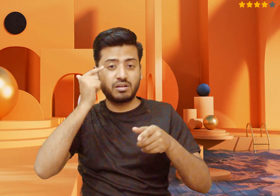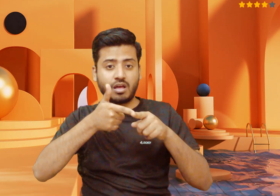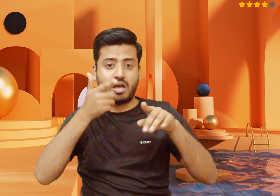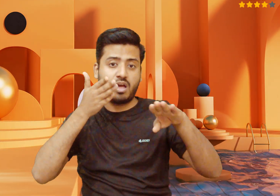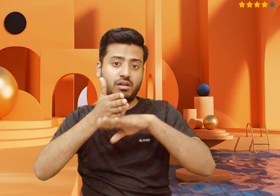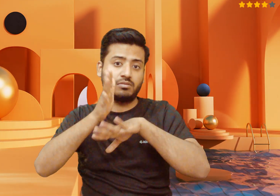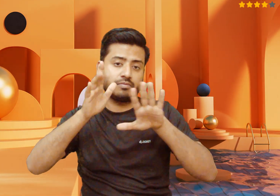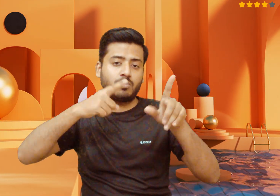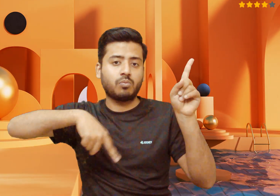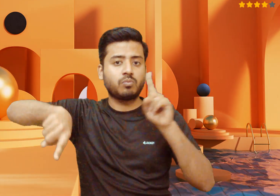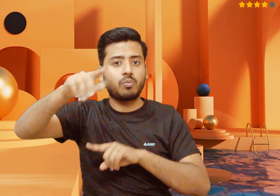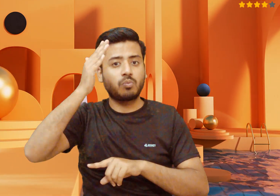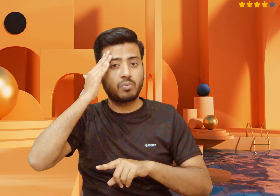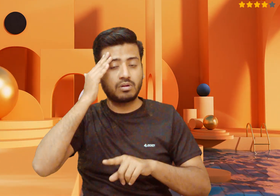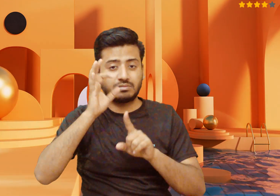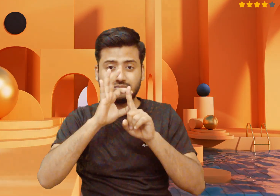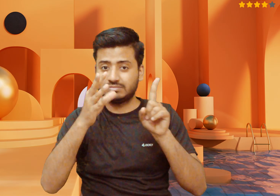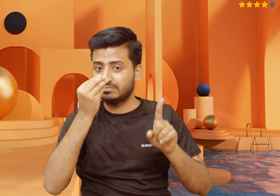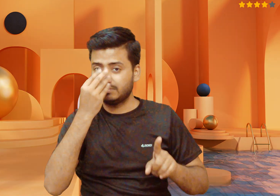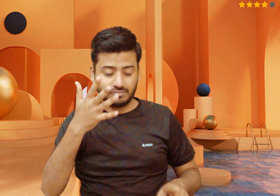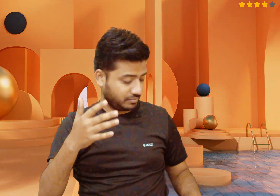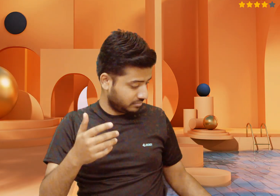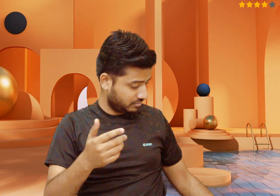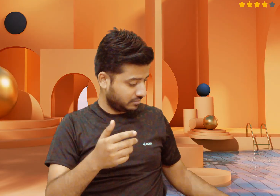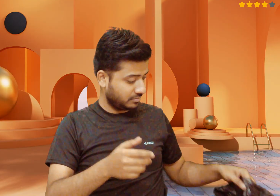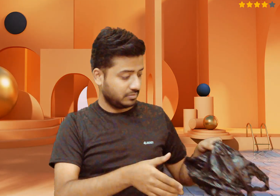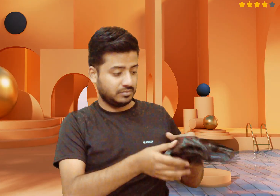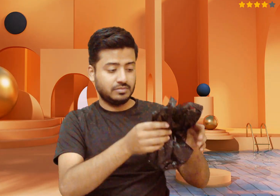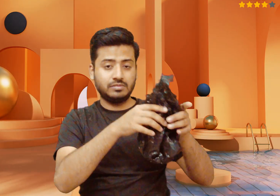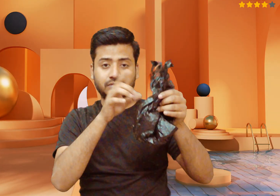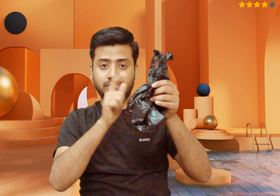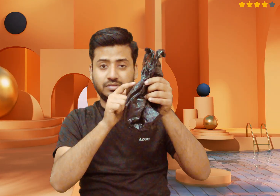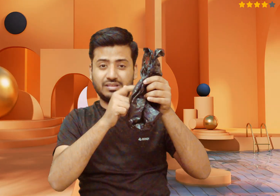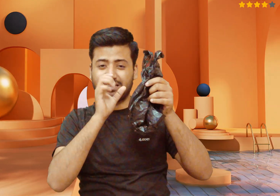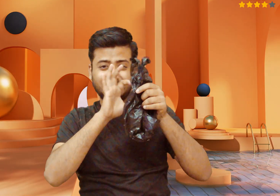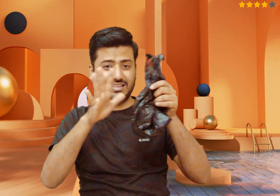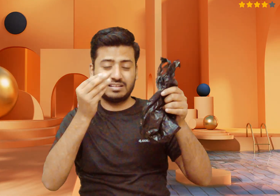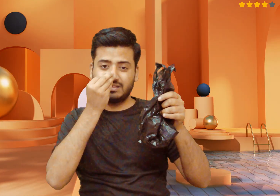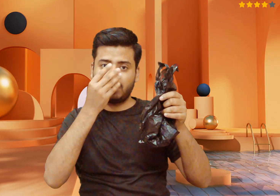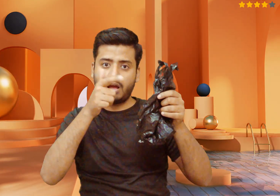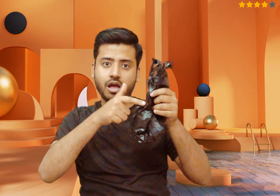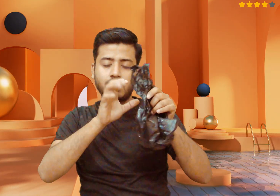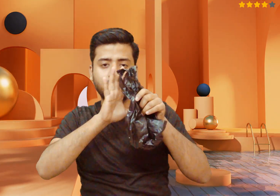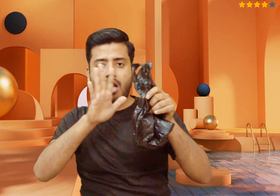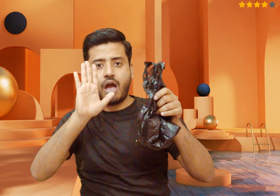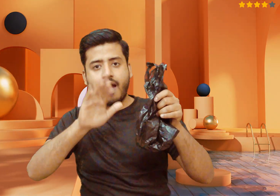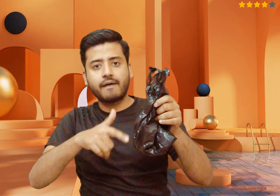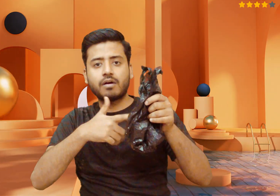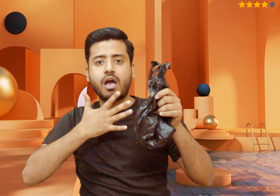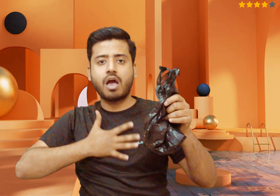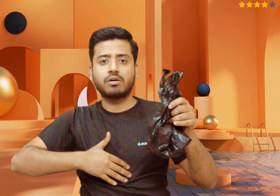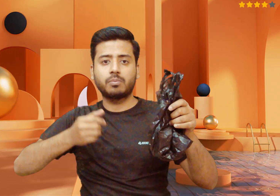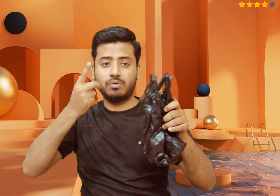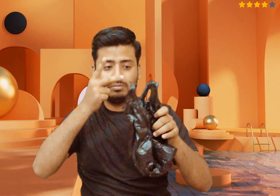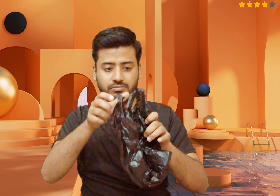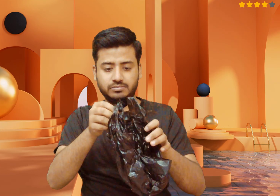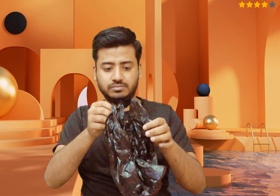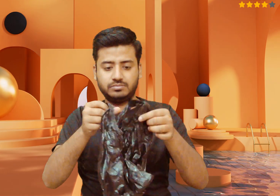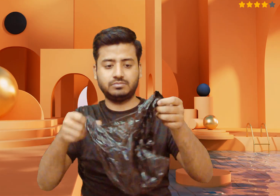chemicals that can harm human health. Microplastics. Microplastics can enter the food chain and potentially accumulate in human